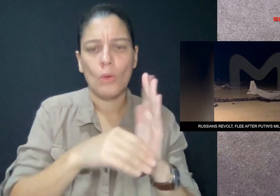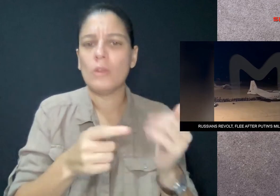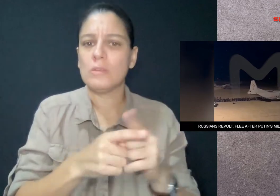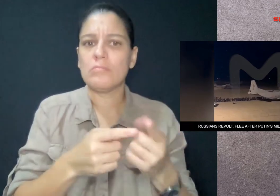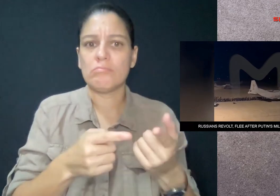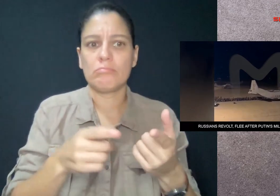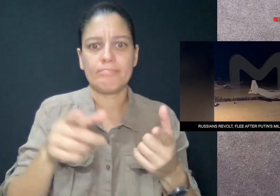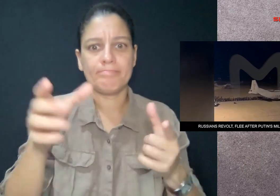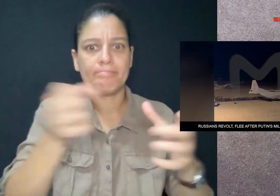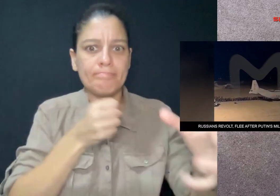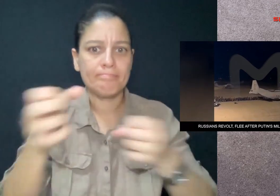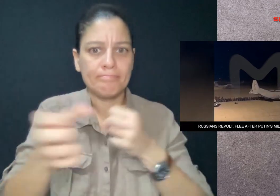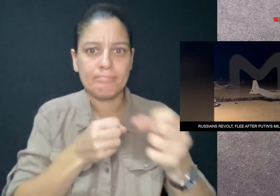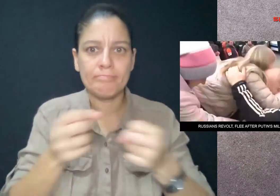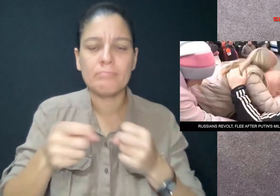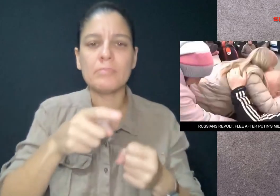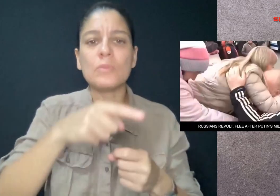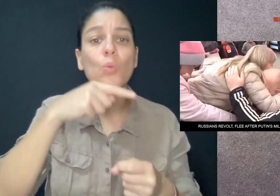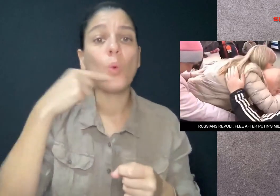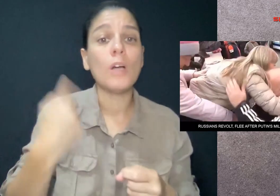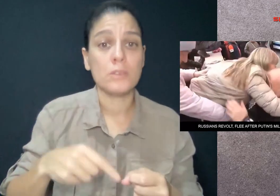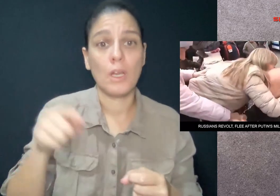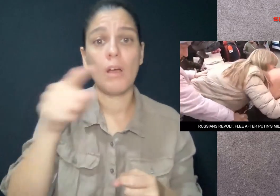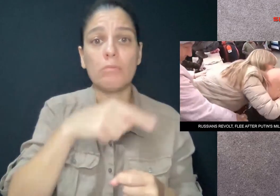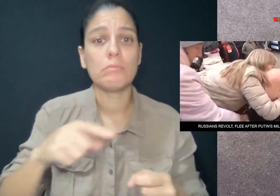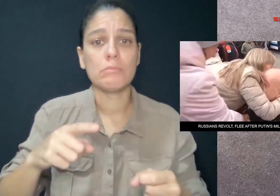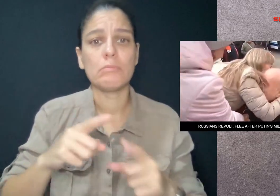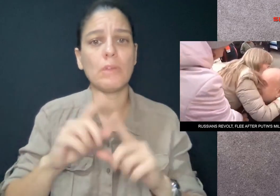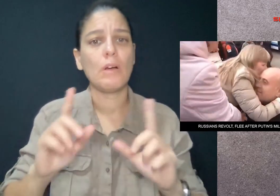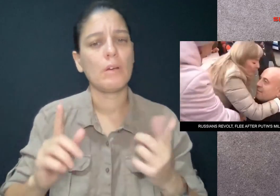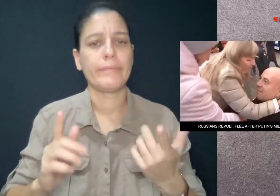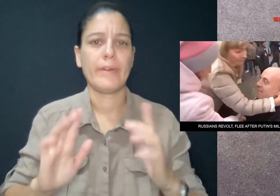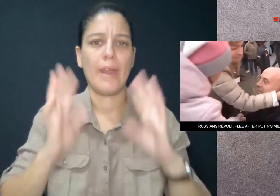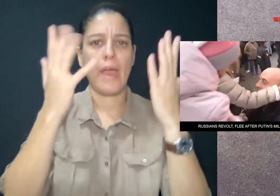Russian authorities also say Putin signed into law